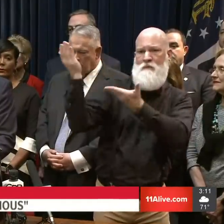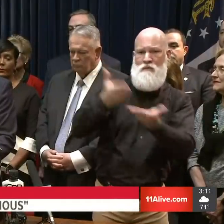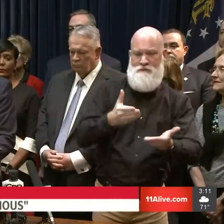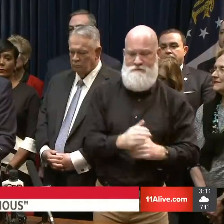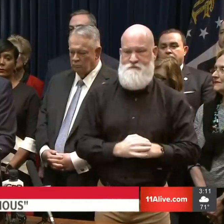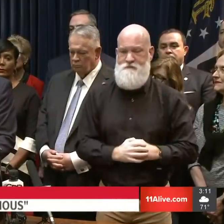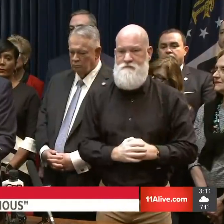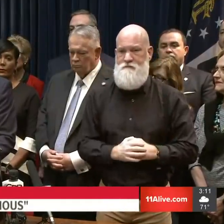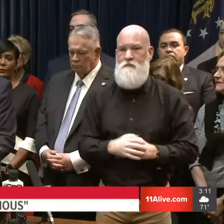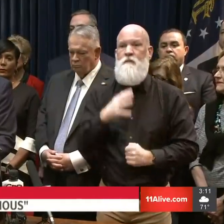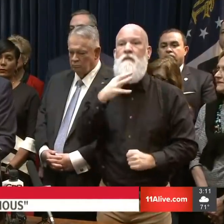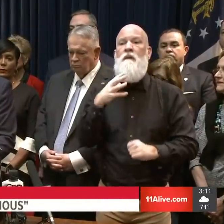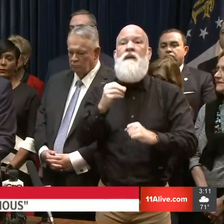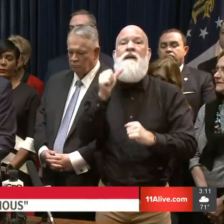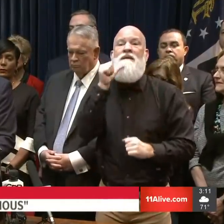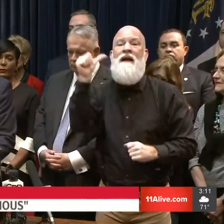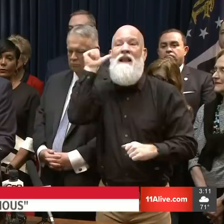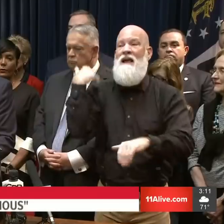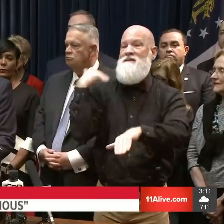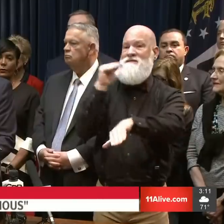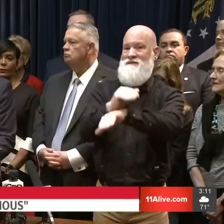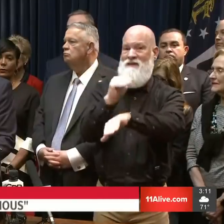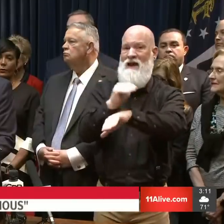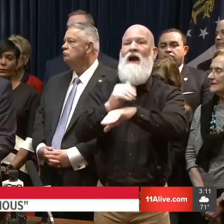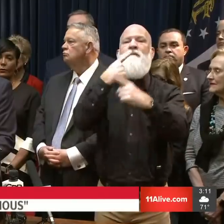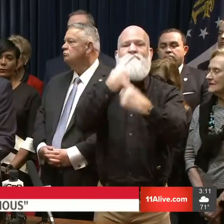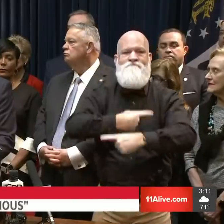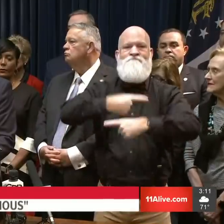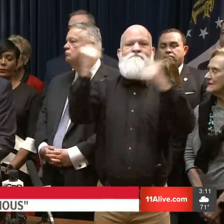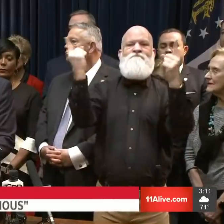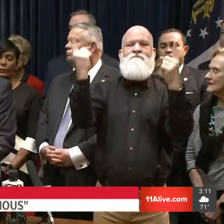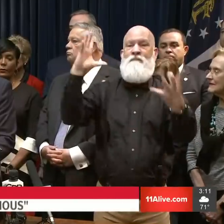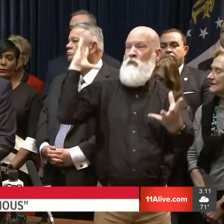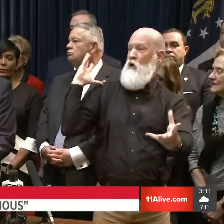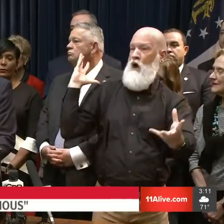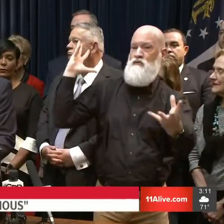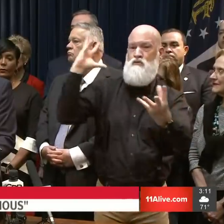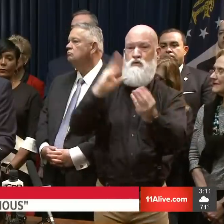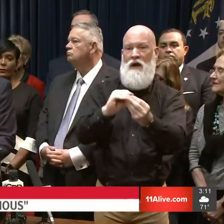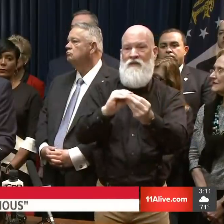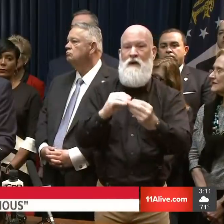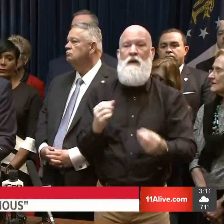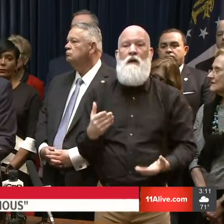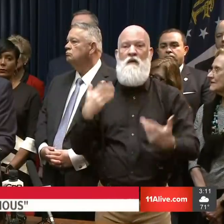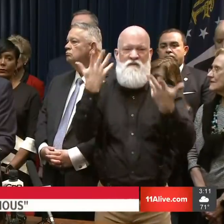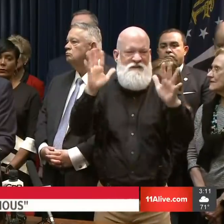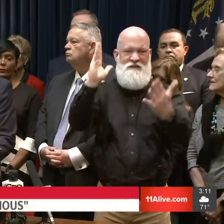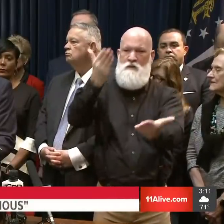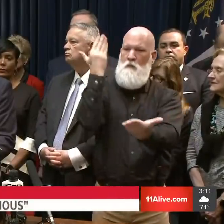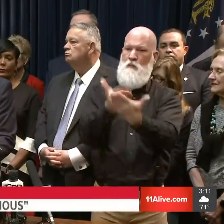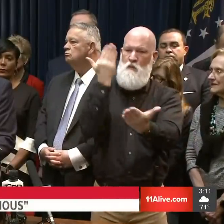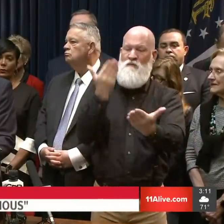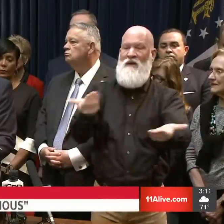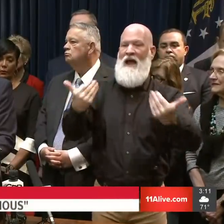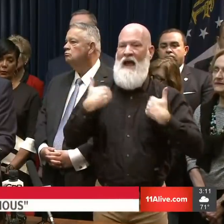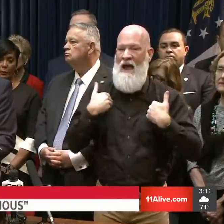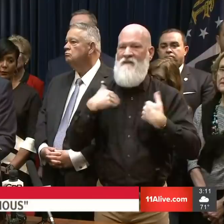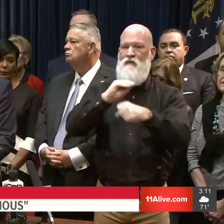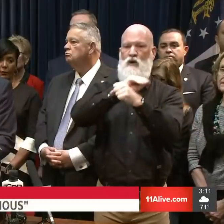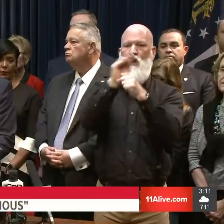there were 31 confirmed and presumed positive cases of COVID-19 in 12 counties throughout our state.